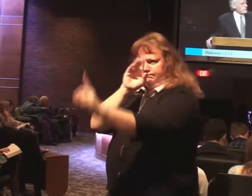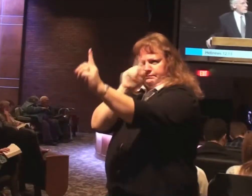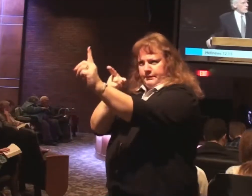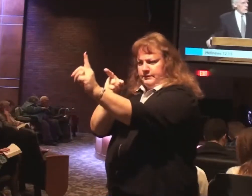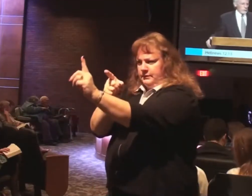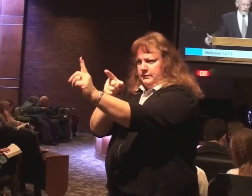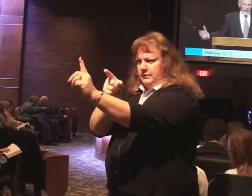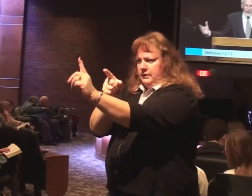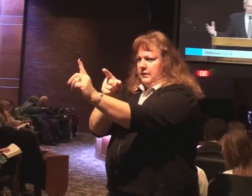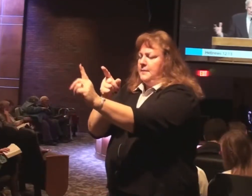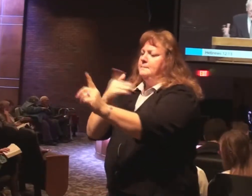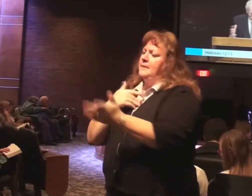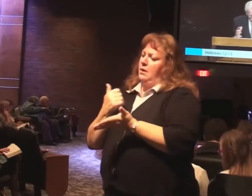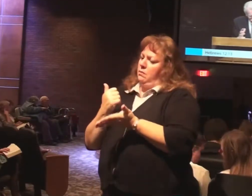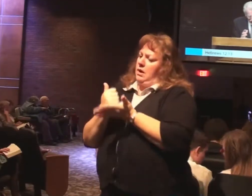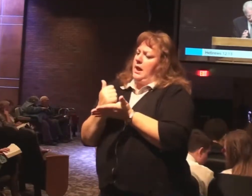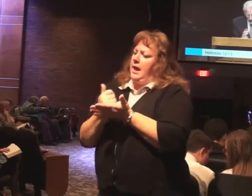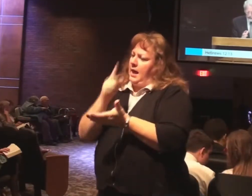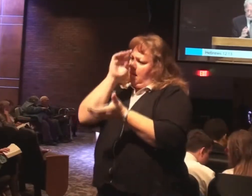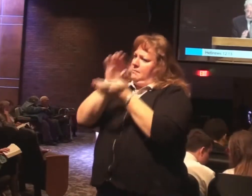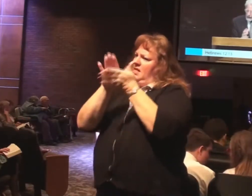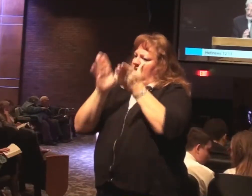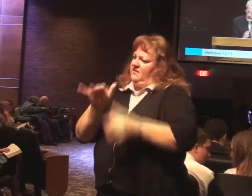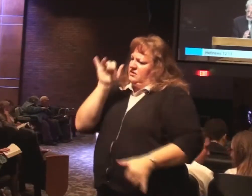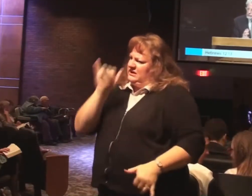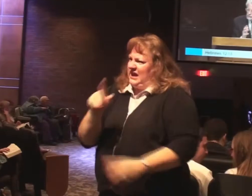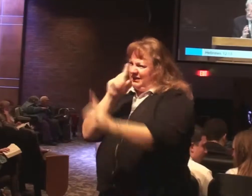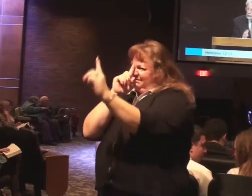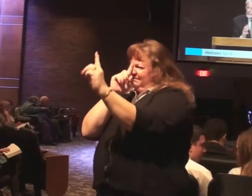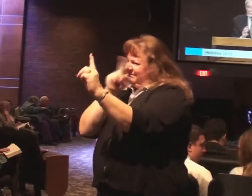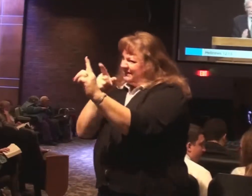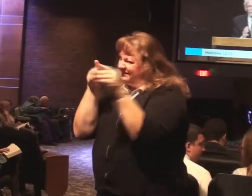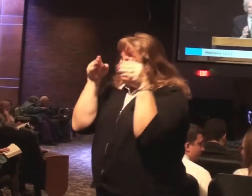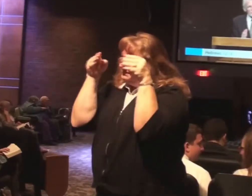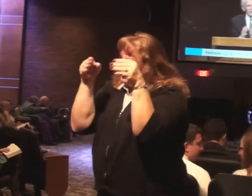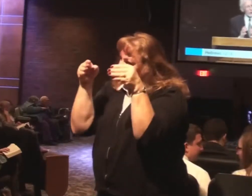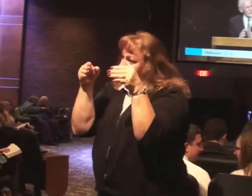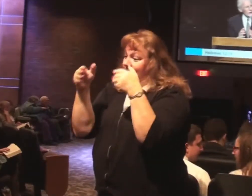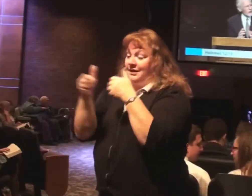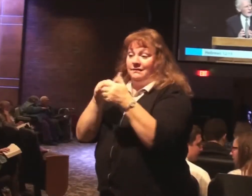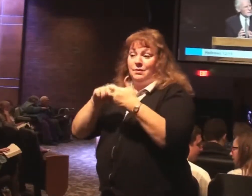We want to help believers stay on track. Even as they're going through difficult times.